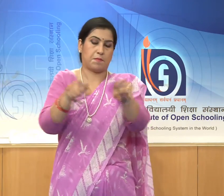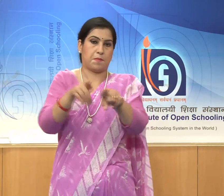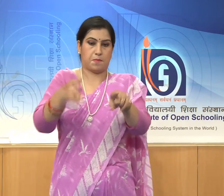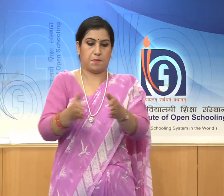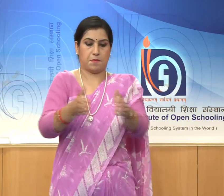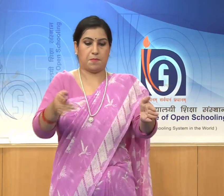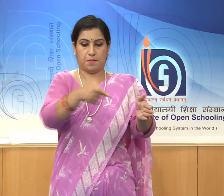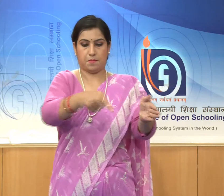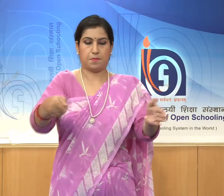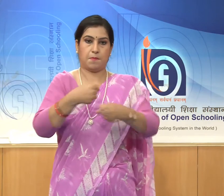time.